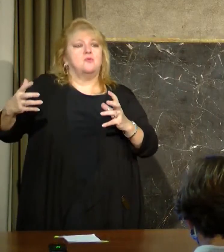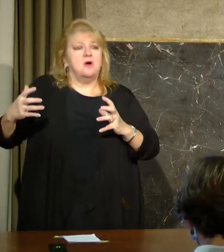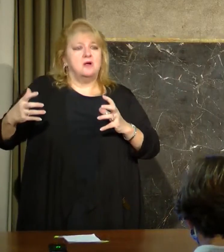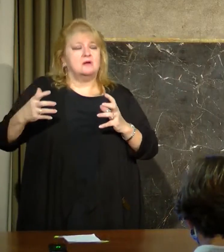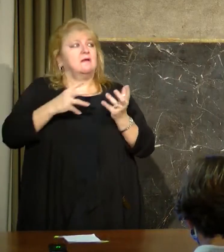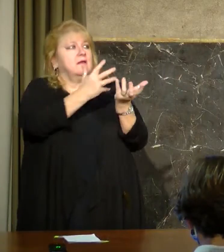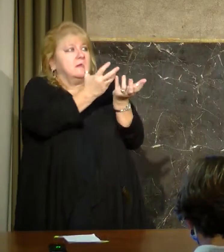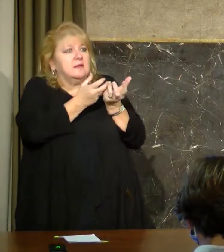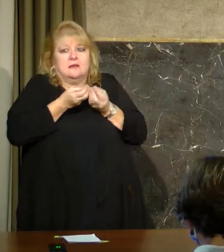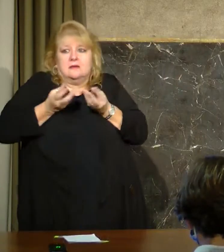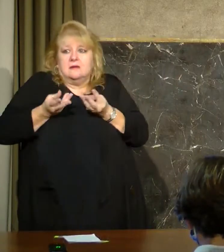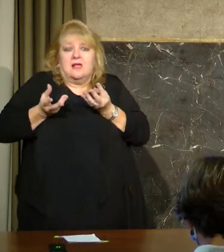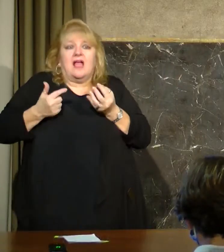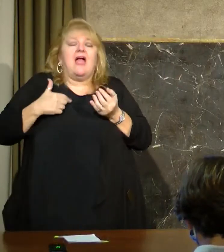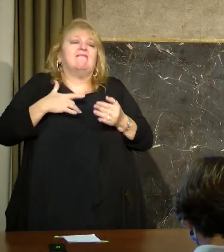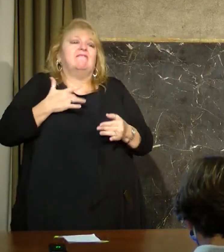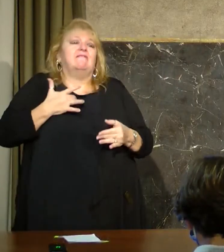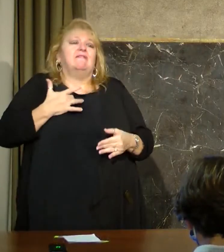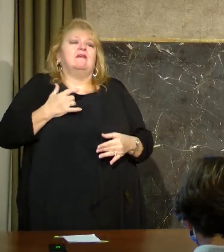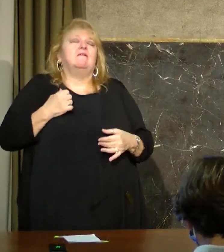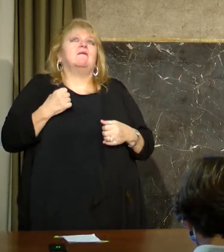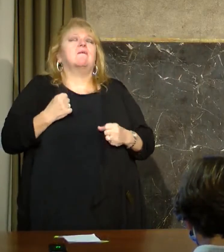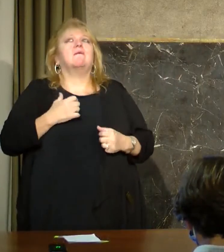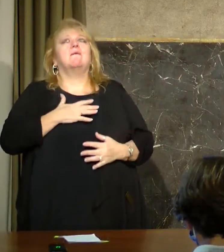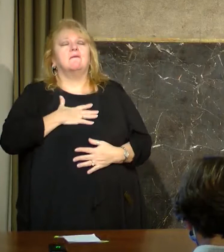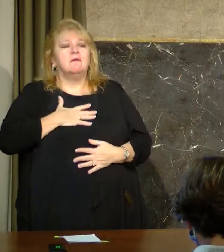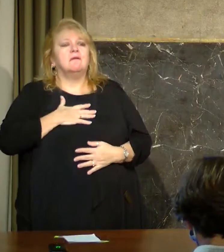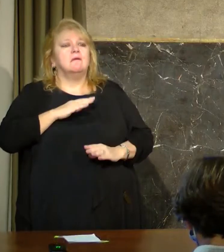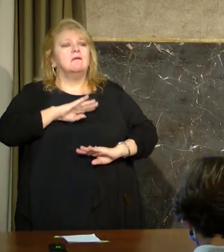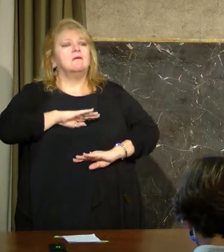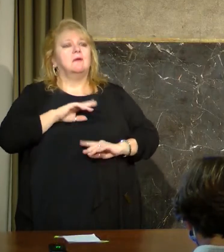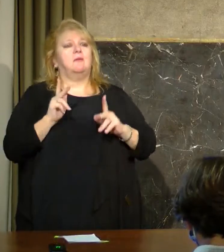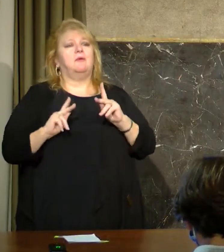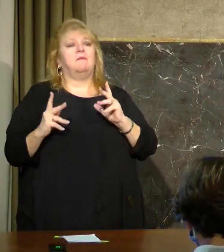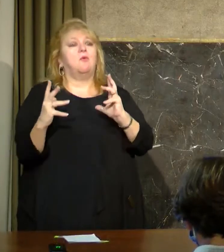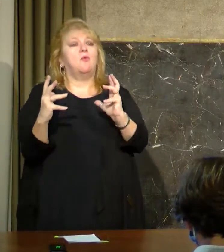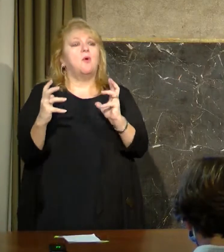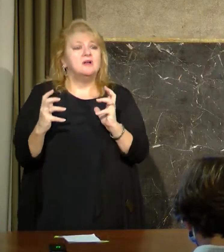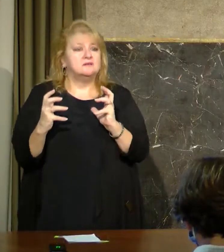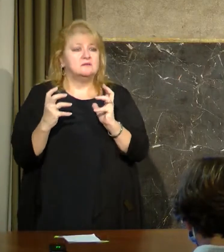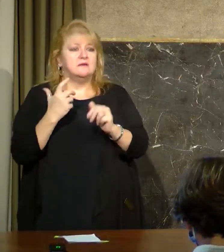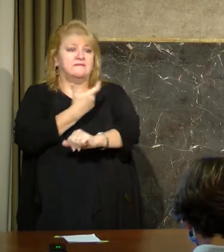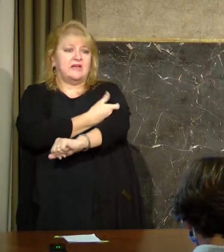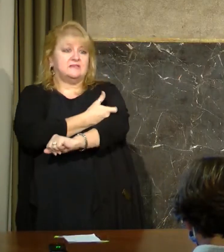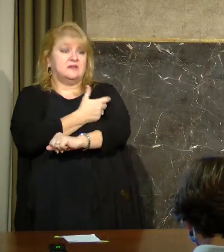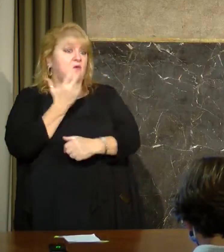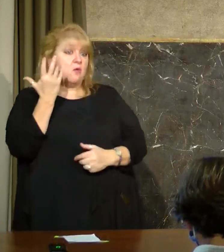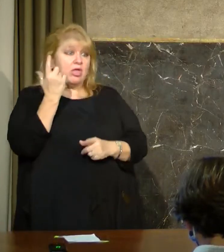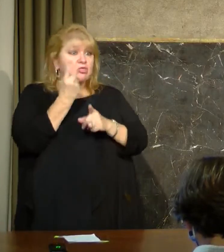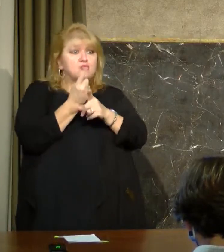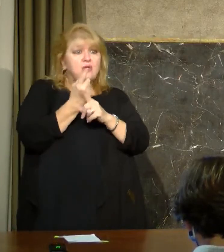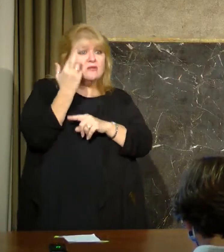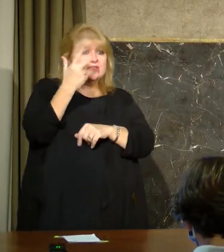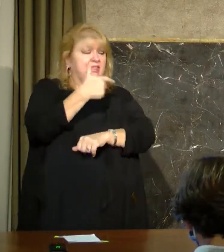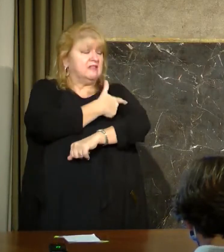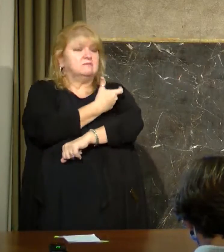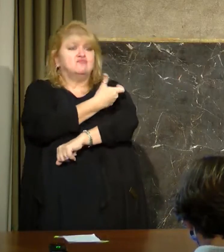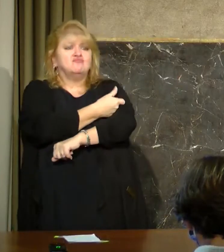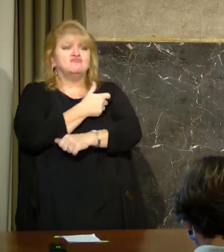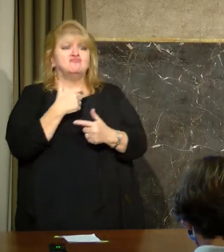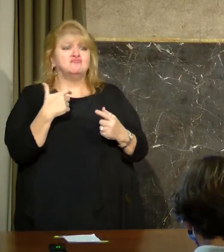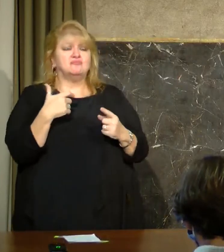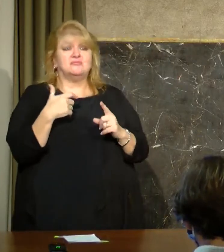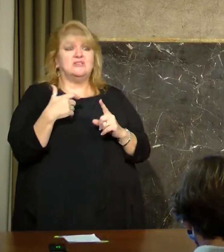that people in Louisiana want to get this vaccine. And for all the right reasons, this is a safe vaccine. This is an efficacious